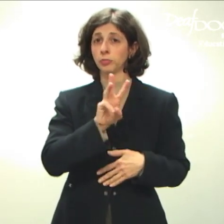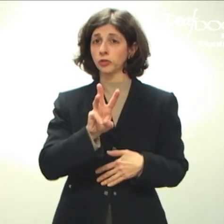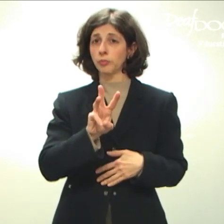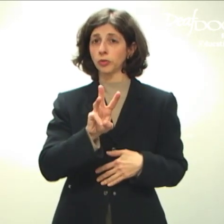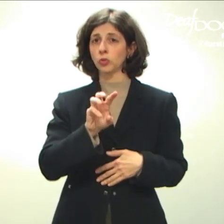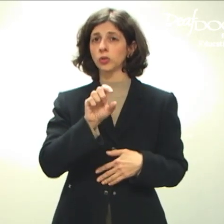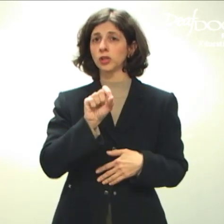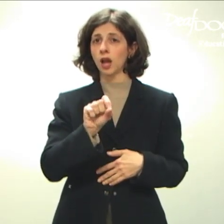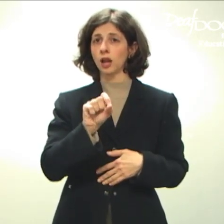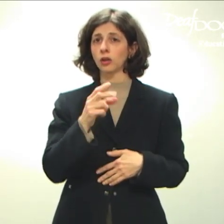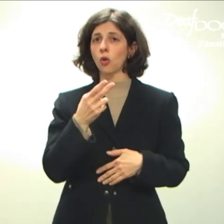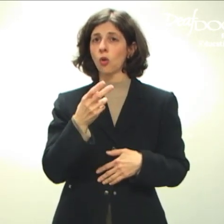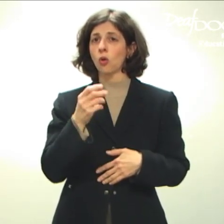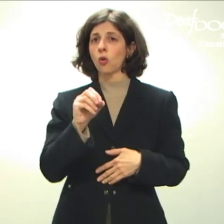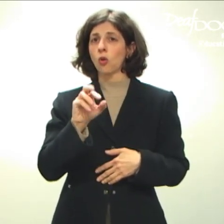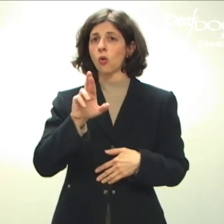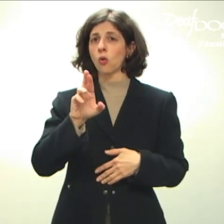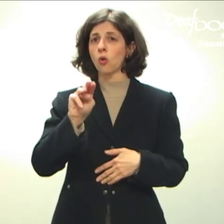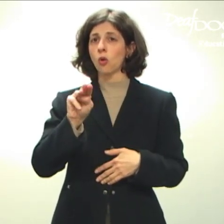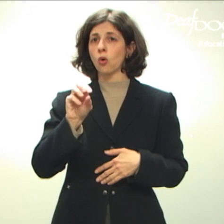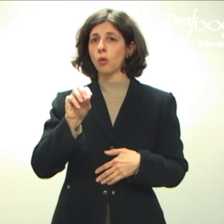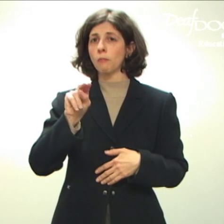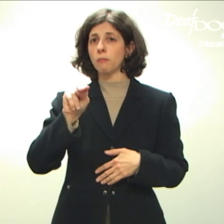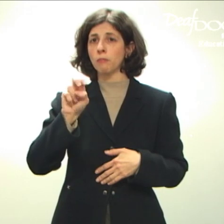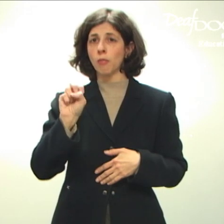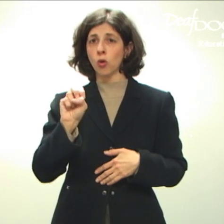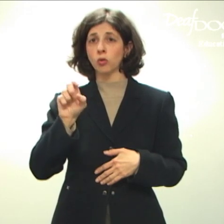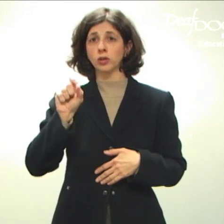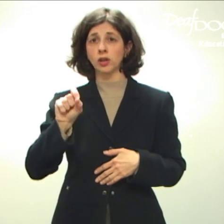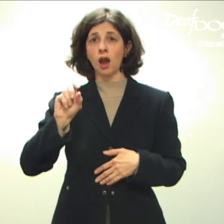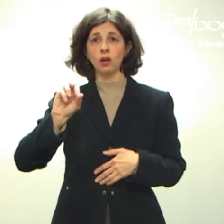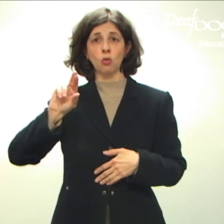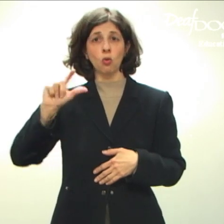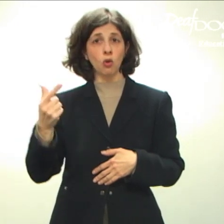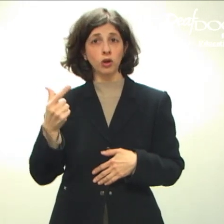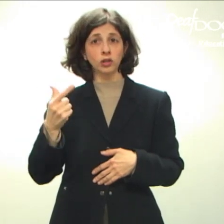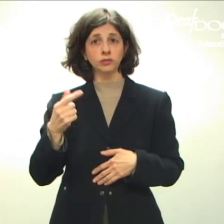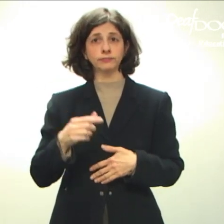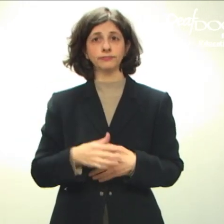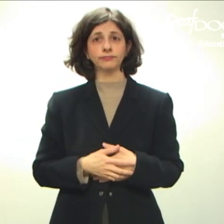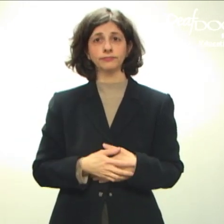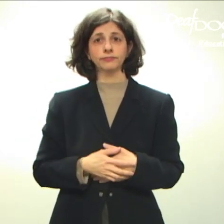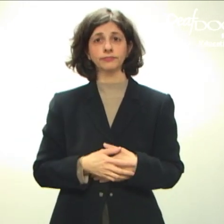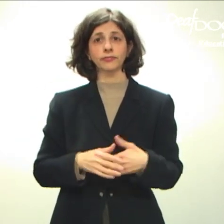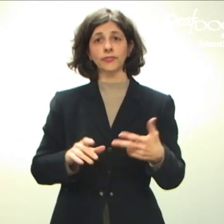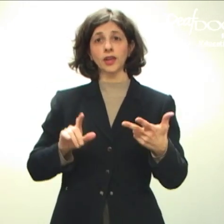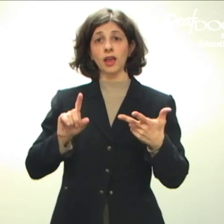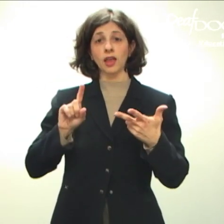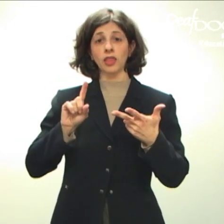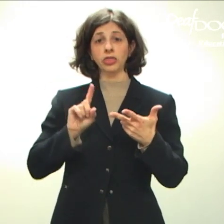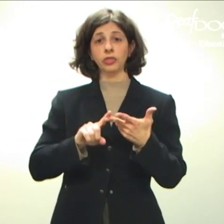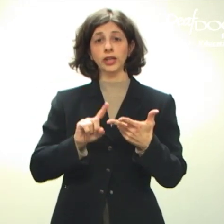.hormone.org. Three,